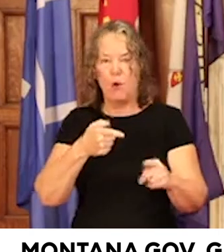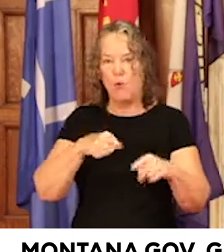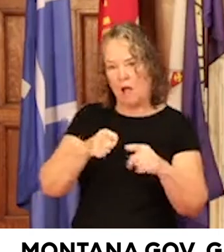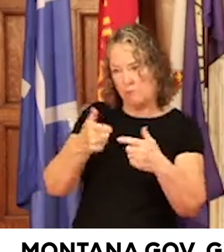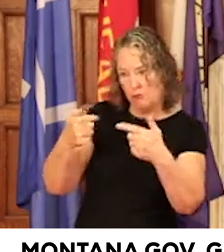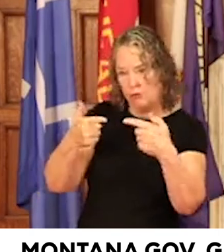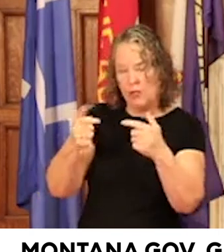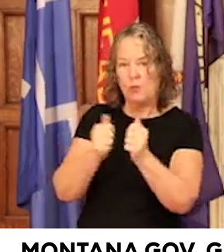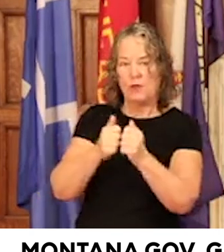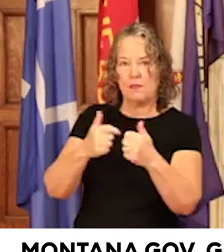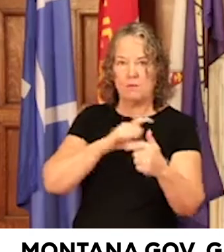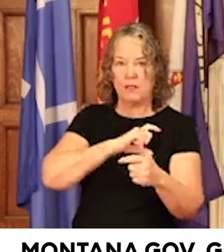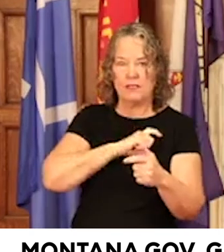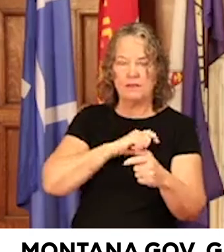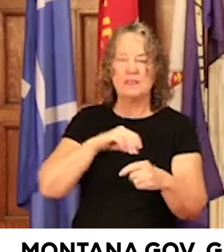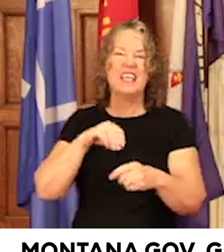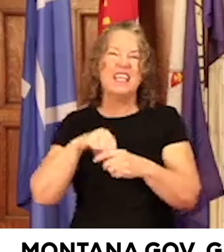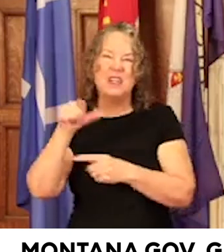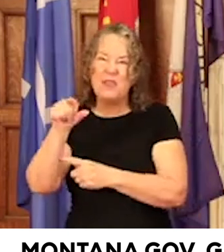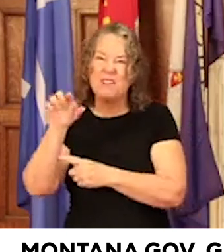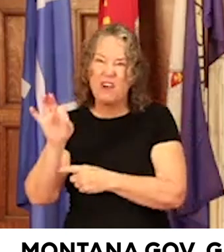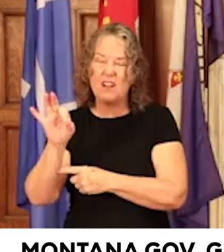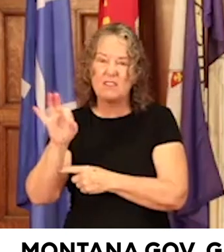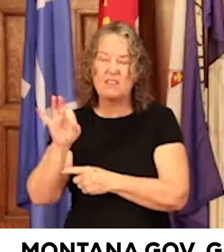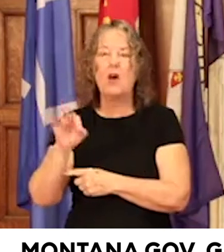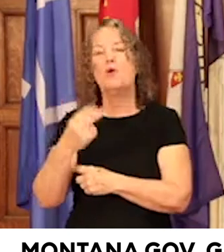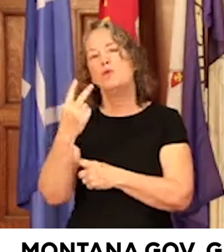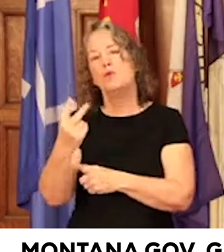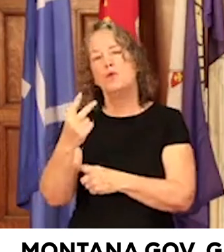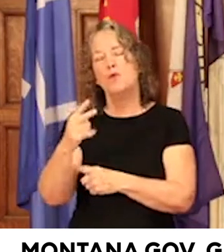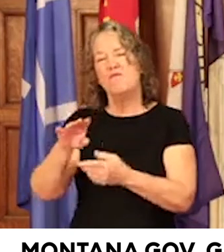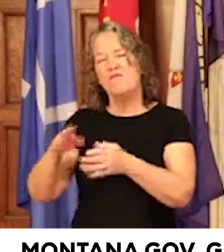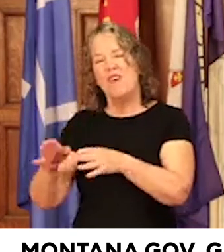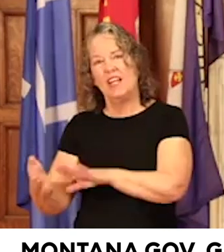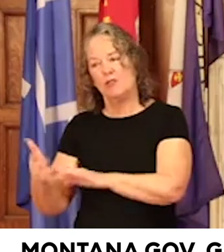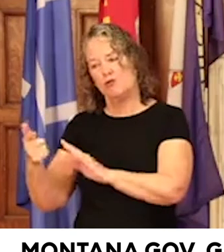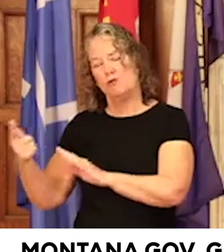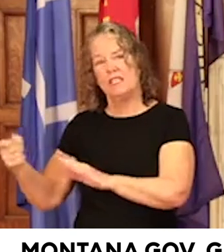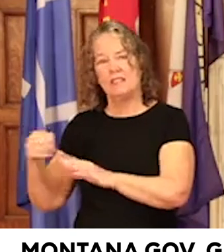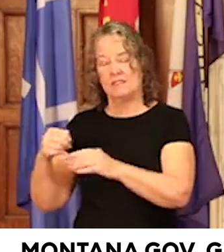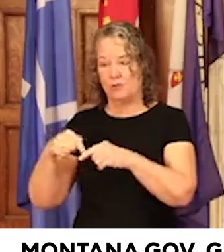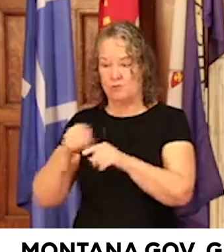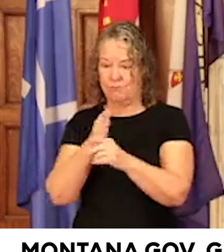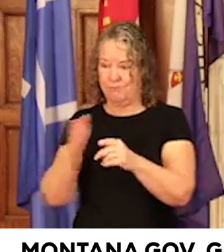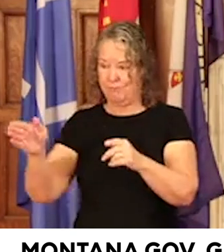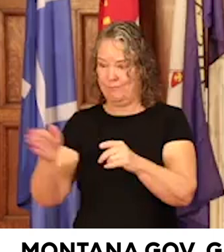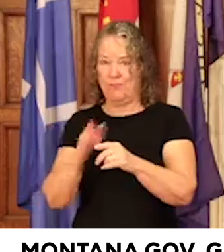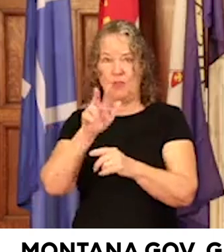police. In Great Falls, there were two fatal shootings in the span of just 36 hours.